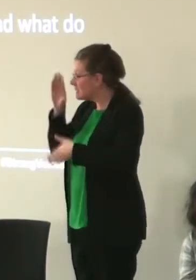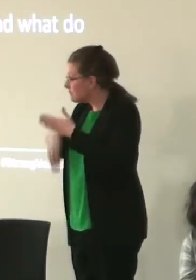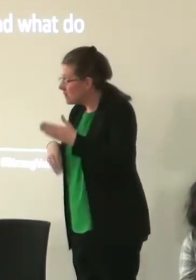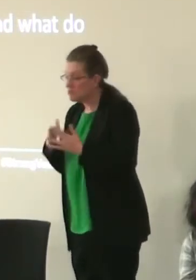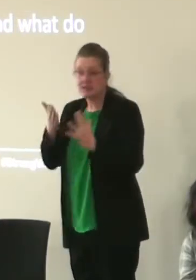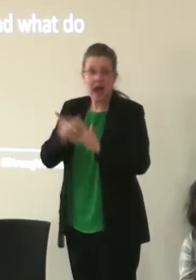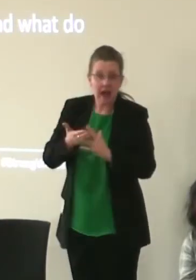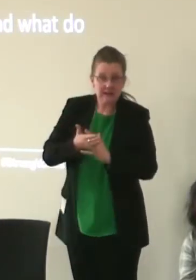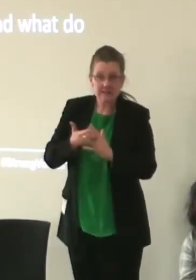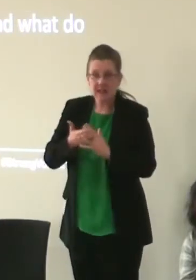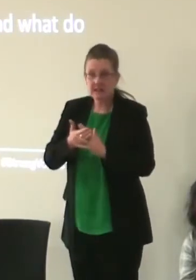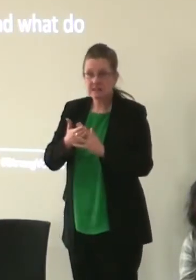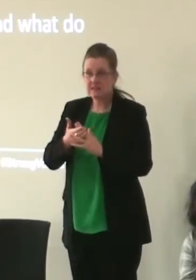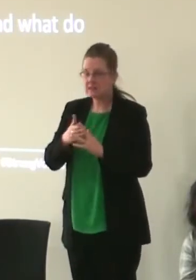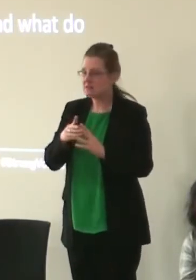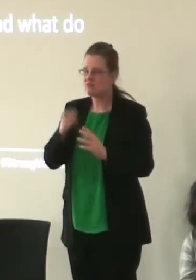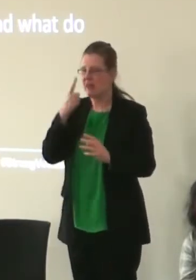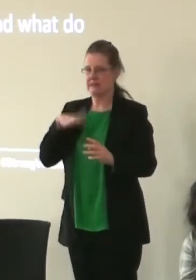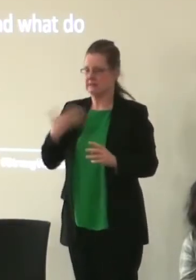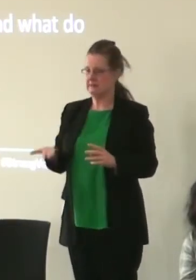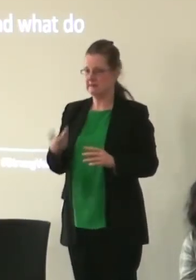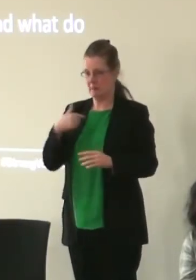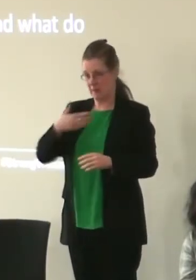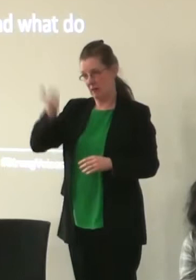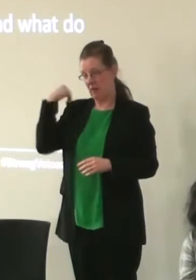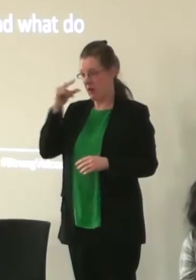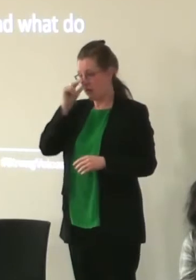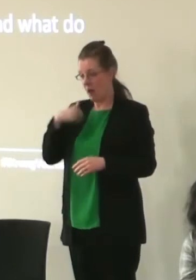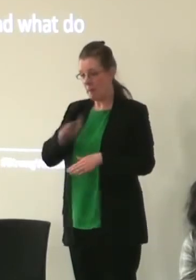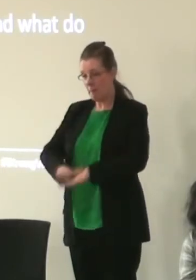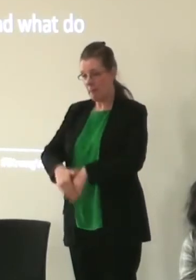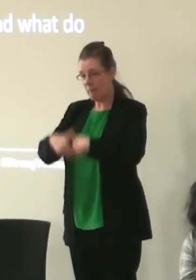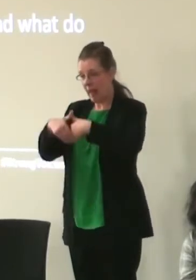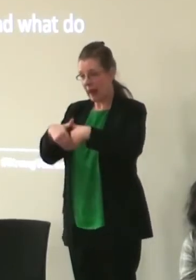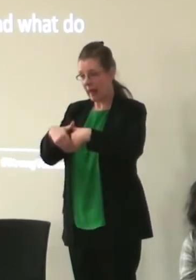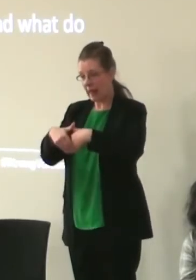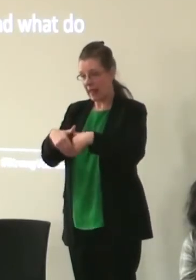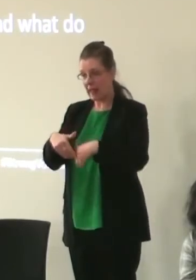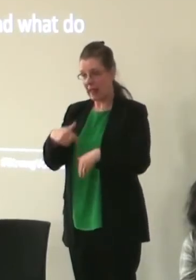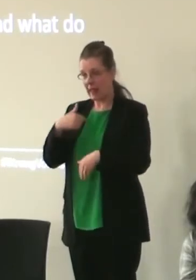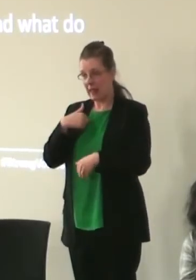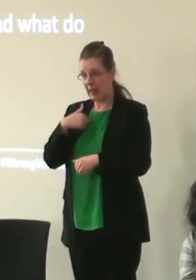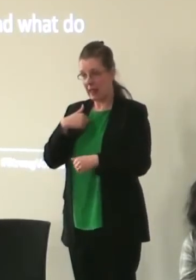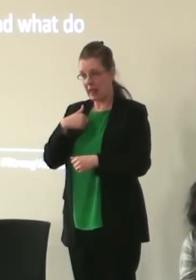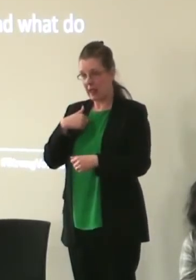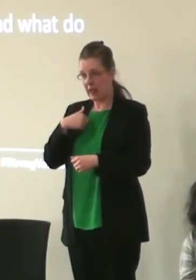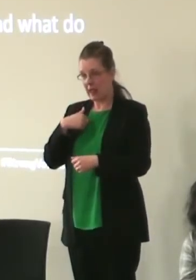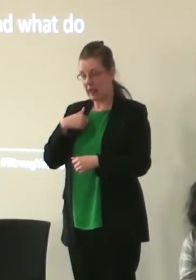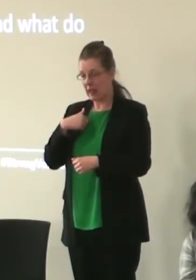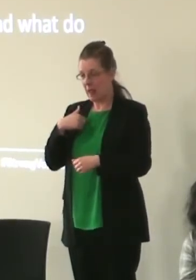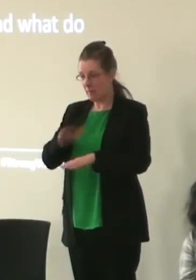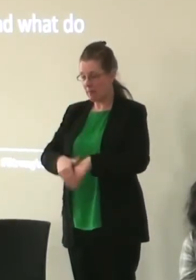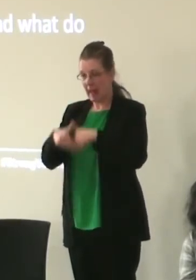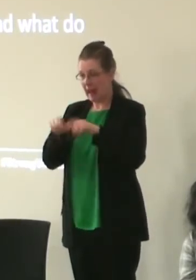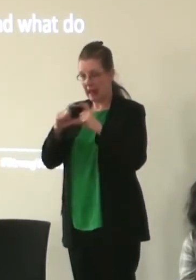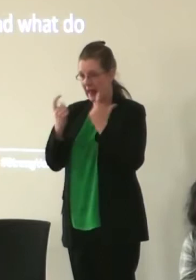so I did ballet when I was younger I'm very very lucky to have a family that could support me to access ballet class